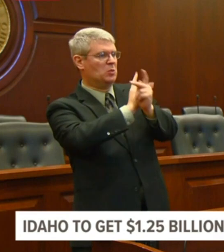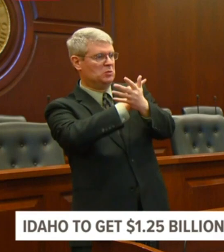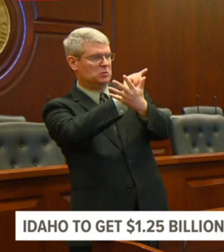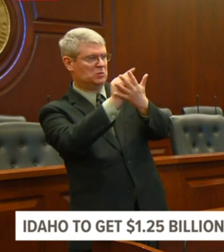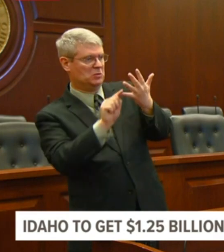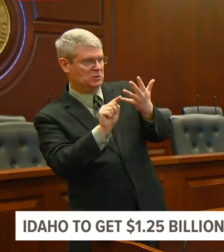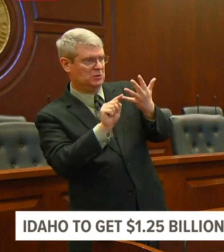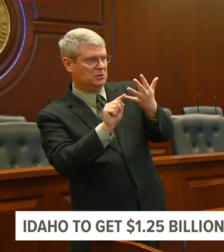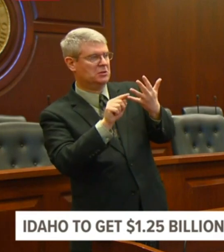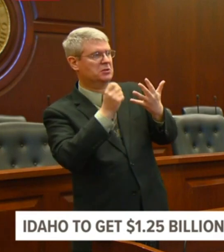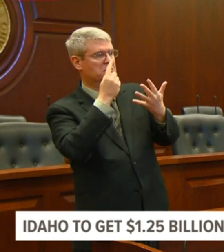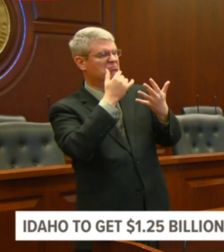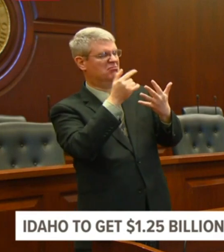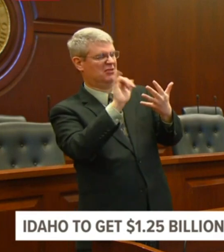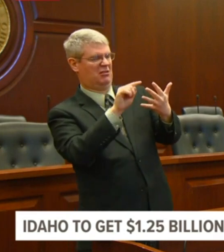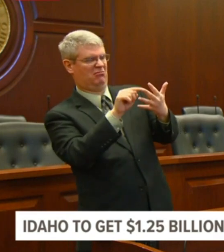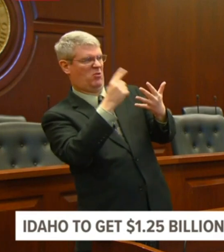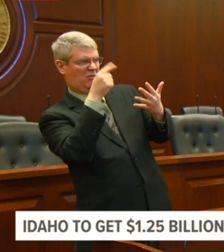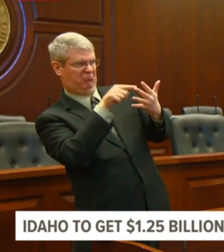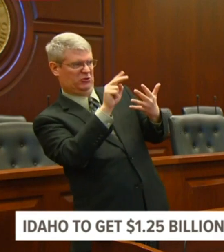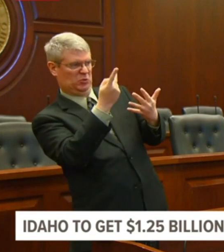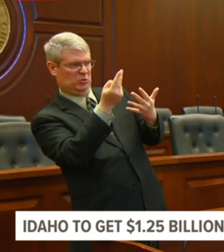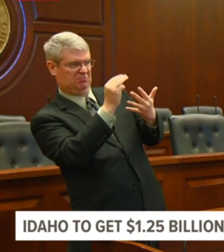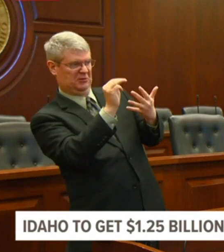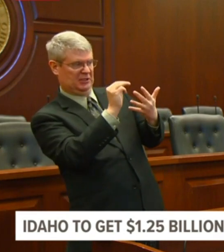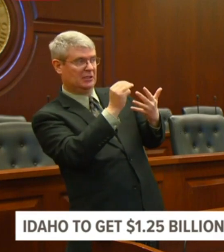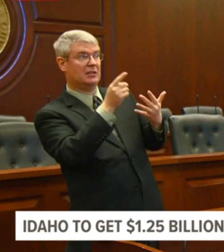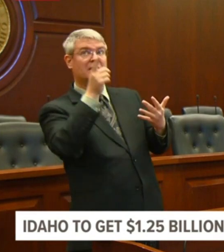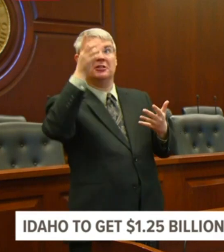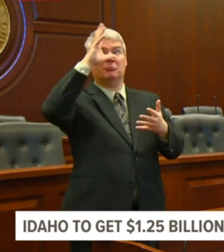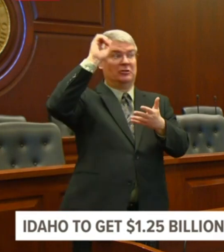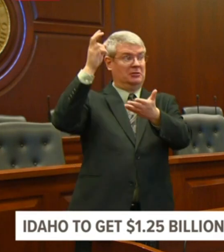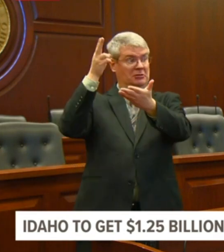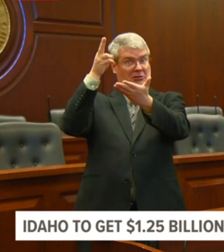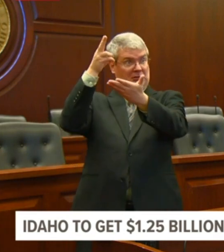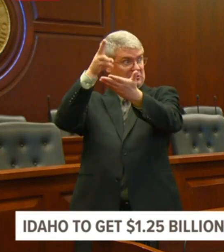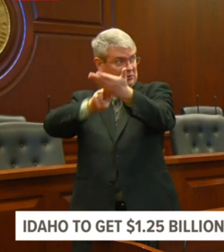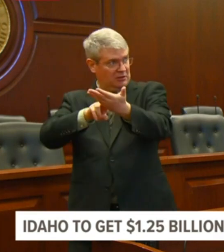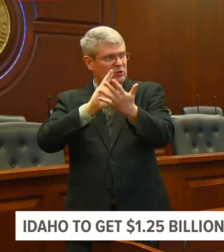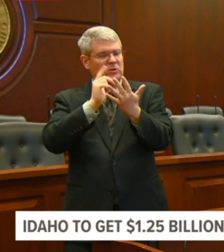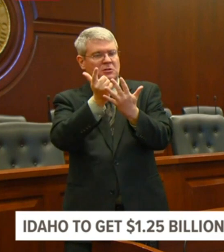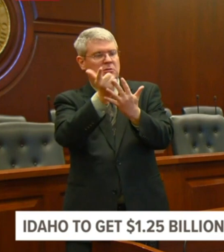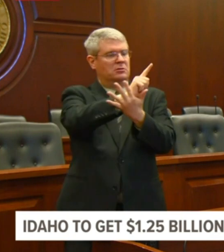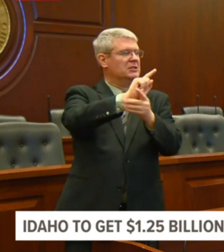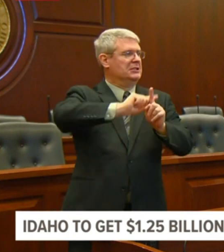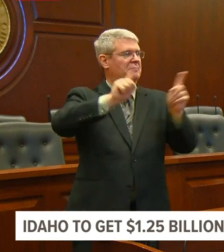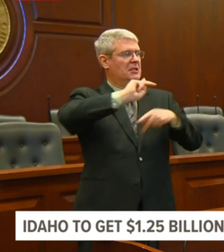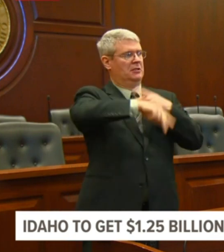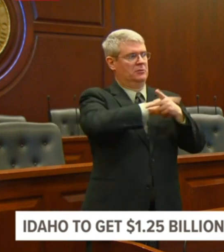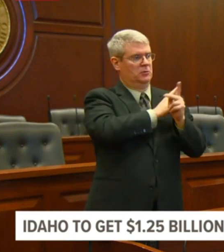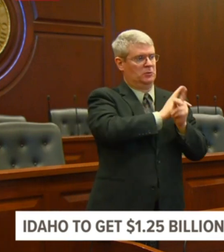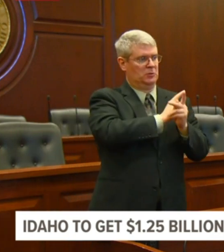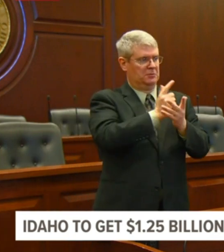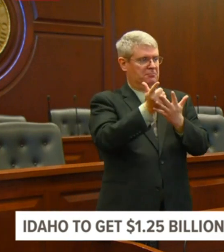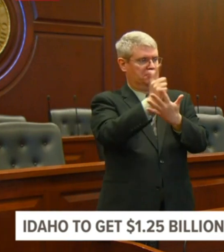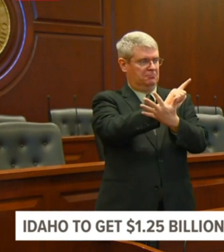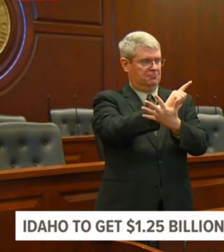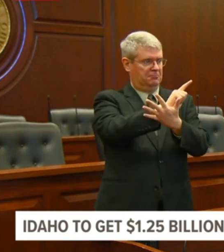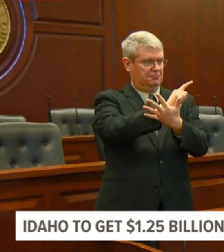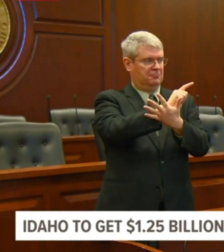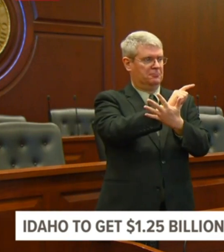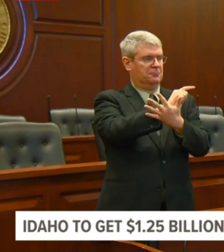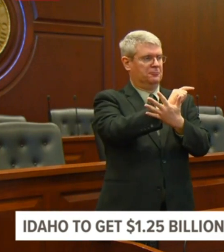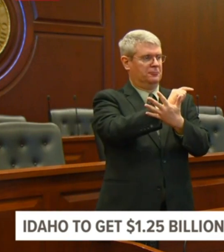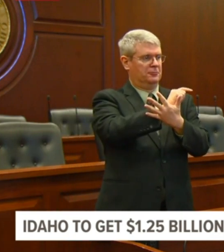to apply via our online portal. Once your application is submitted, you can check the status of your loan at 1-800